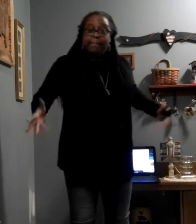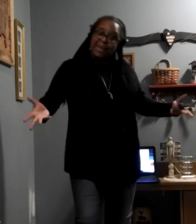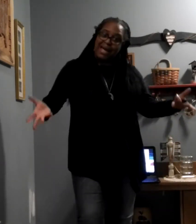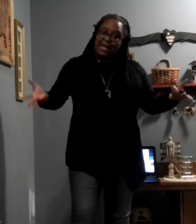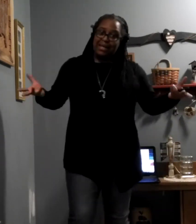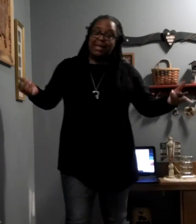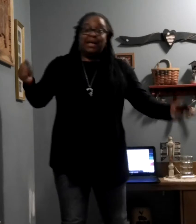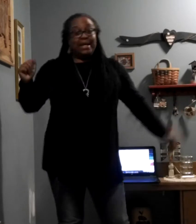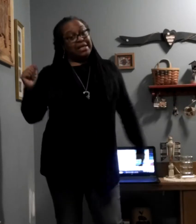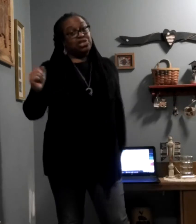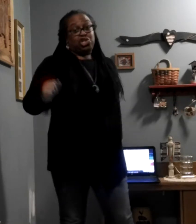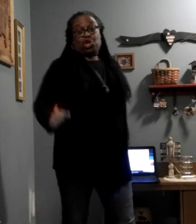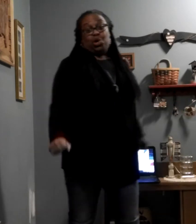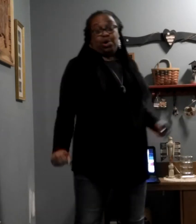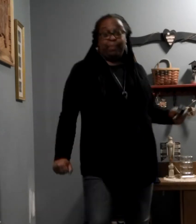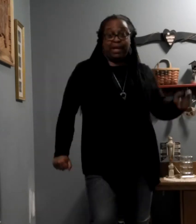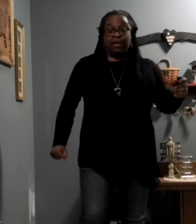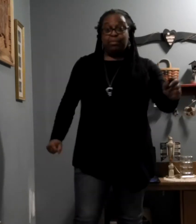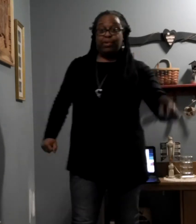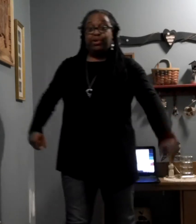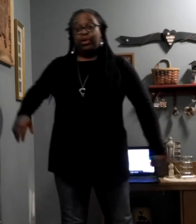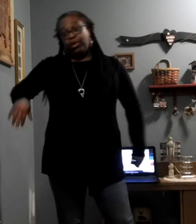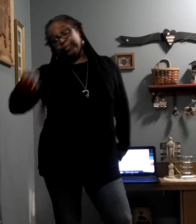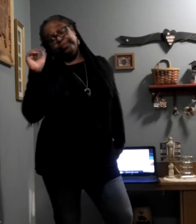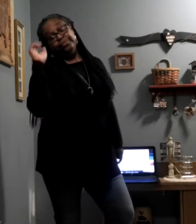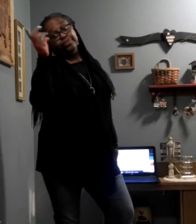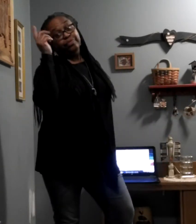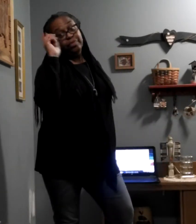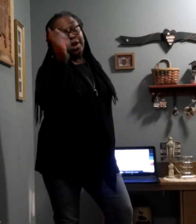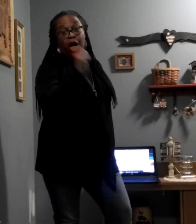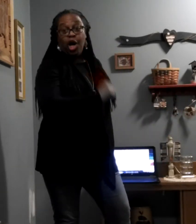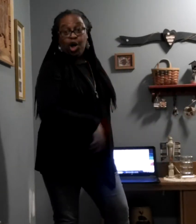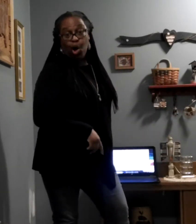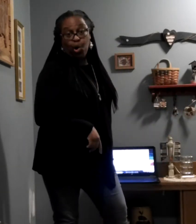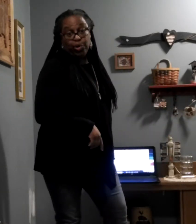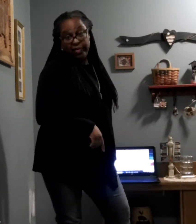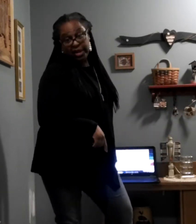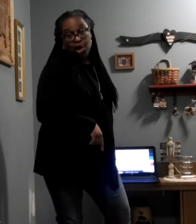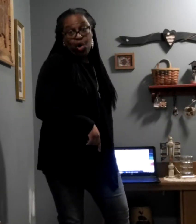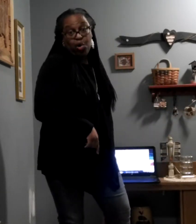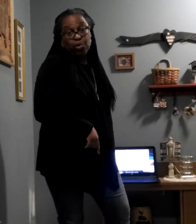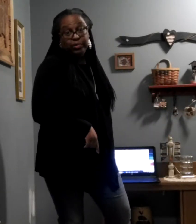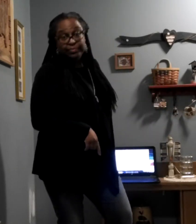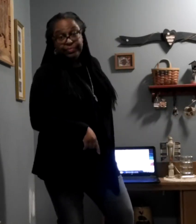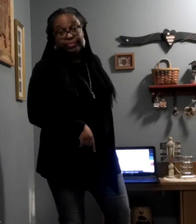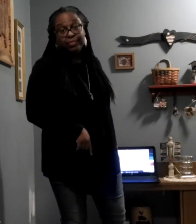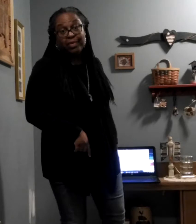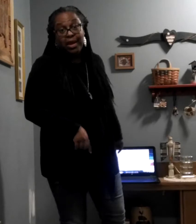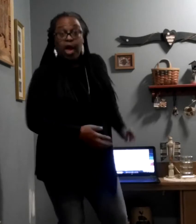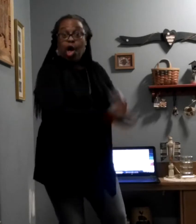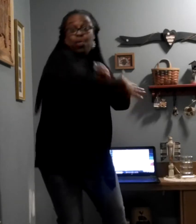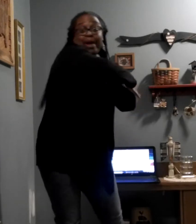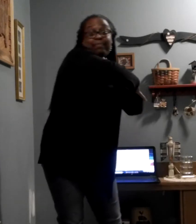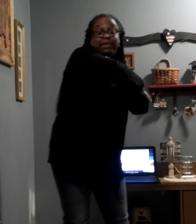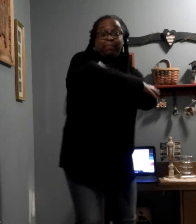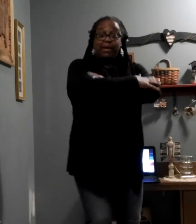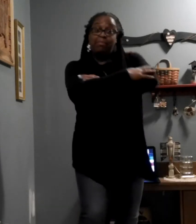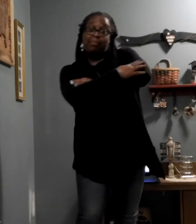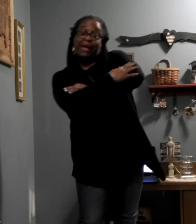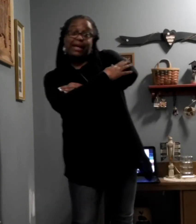man it's sure been brutal, colder than cold. Wrapped up in my blanket